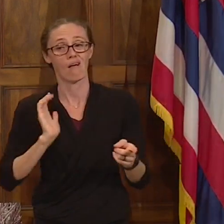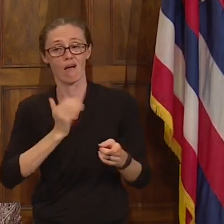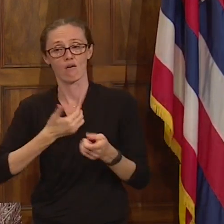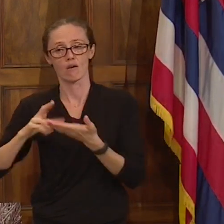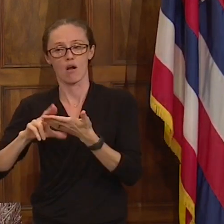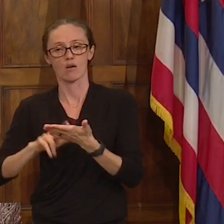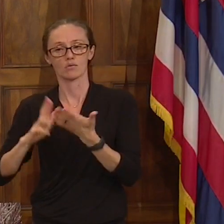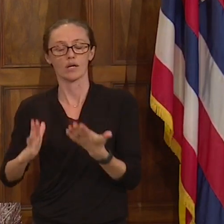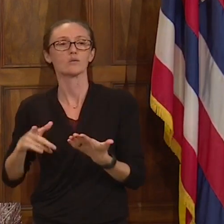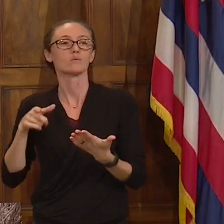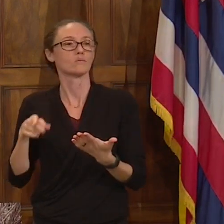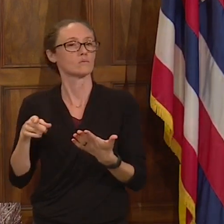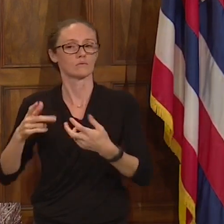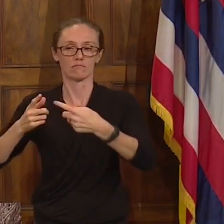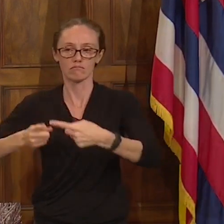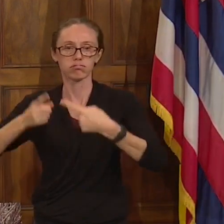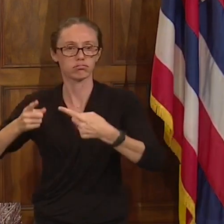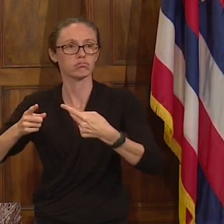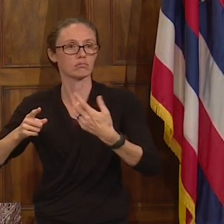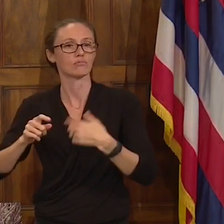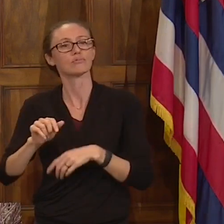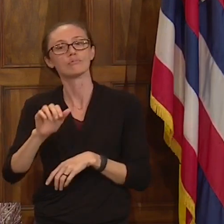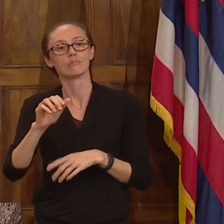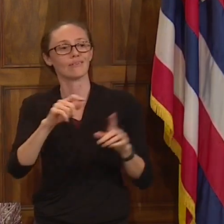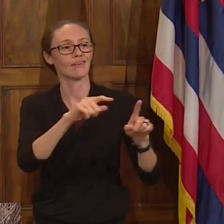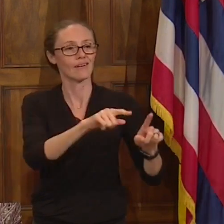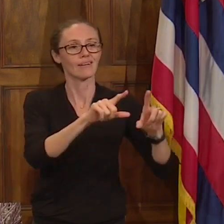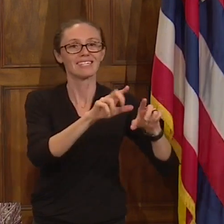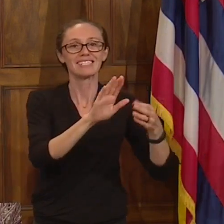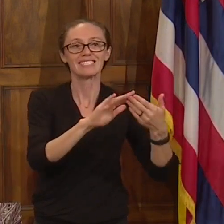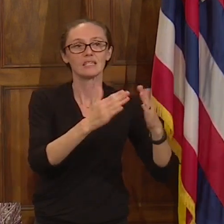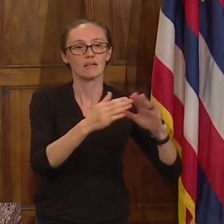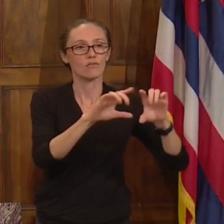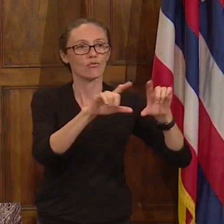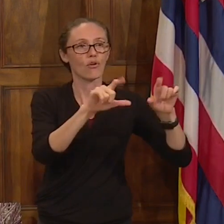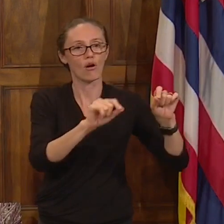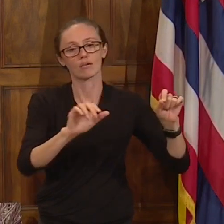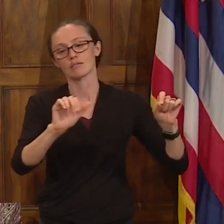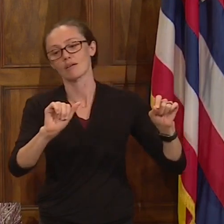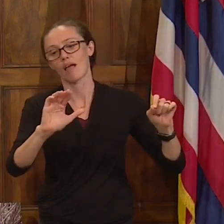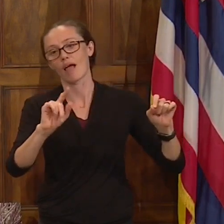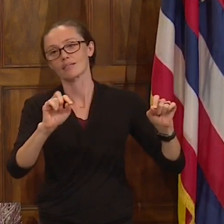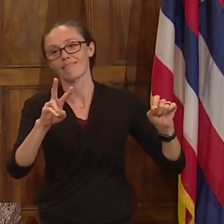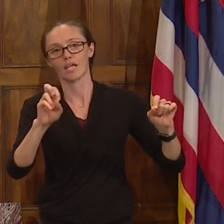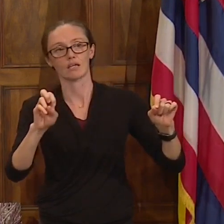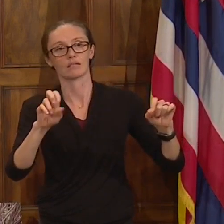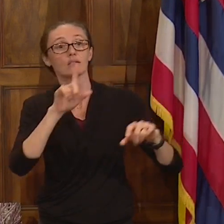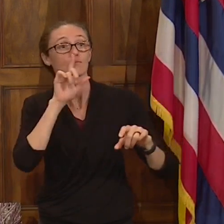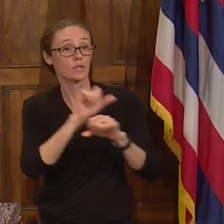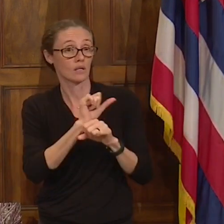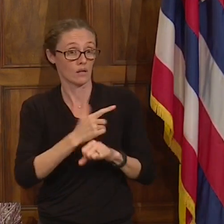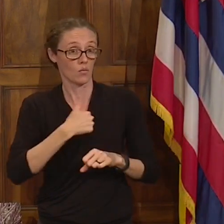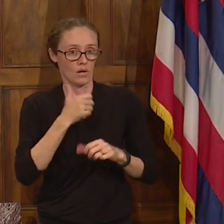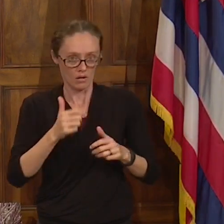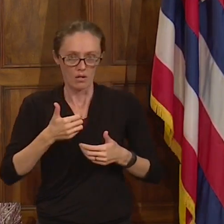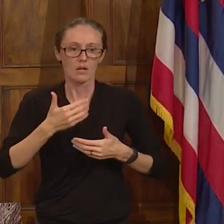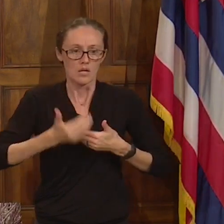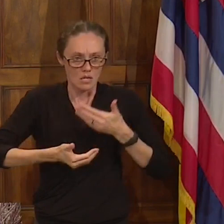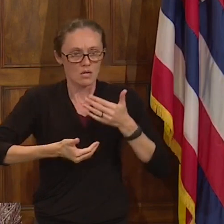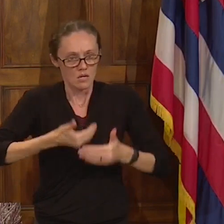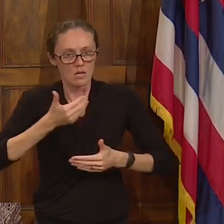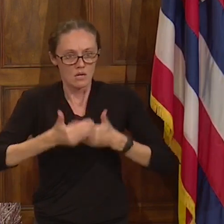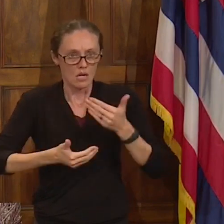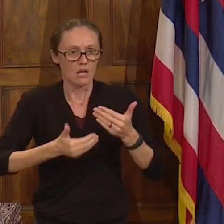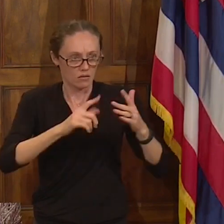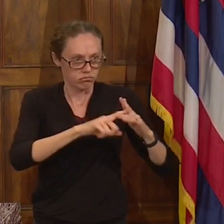been having difficulties in activating the city cards. So we're making progress in helping people to activate their city cards and I